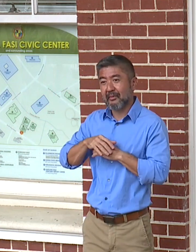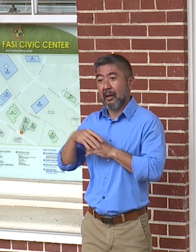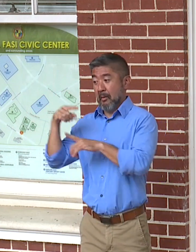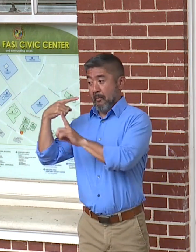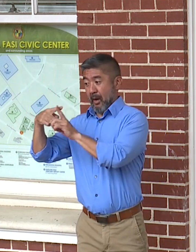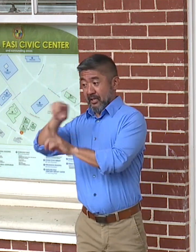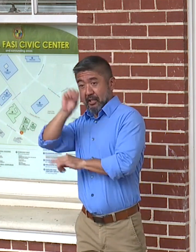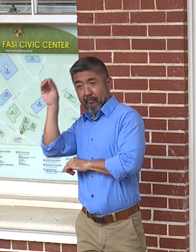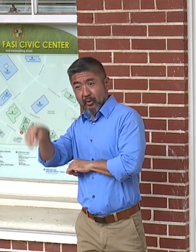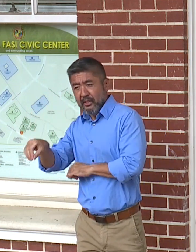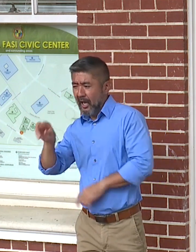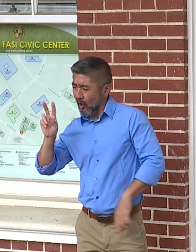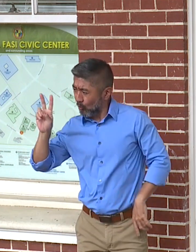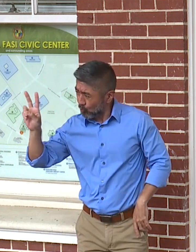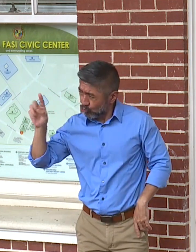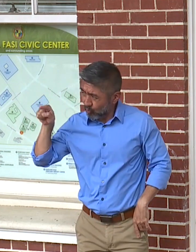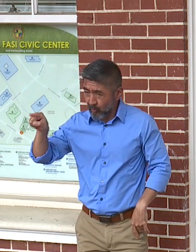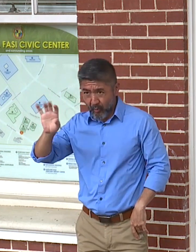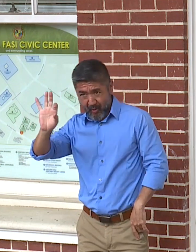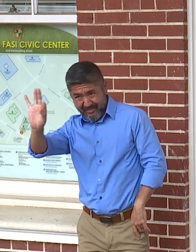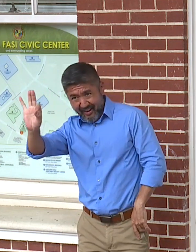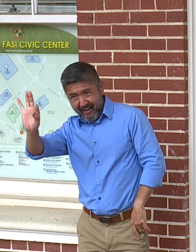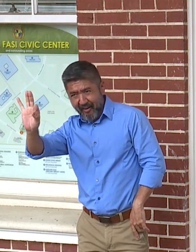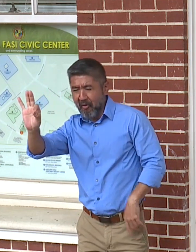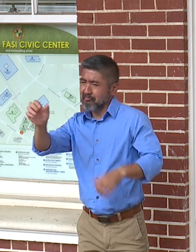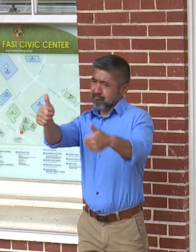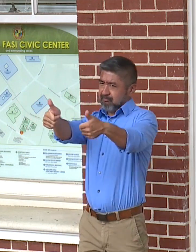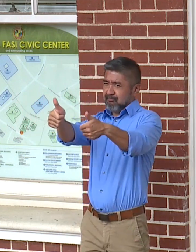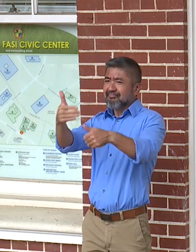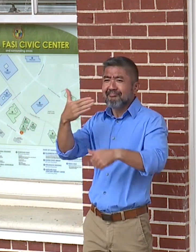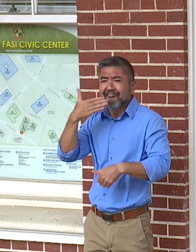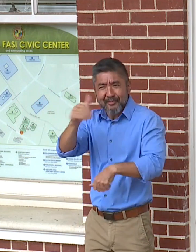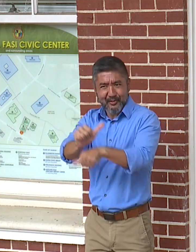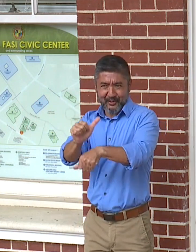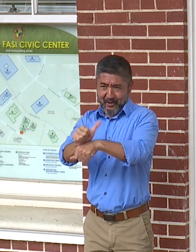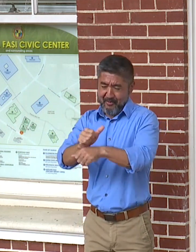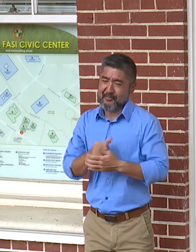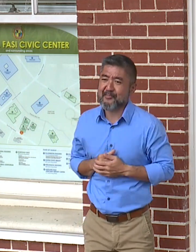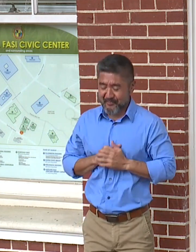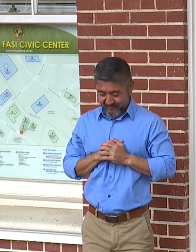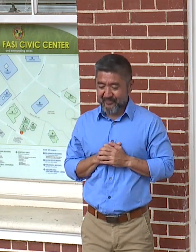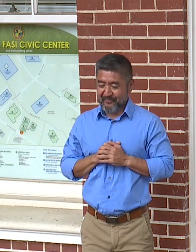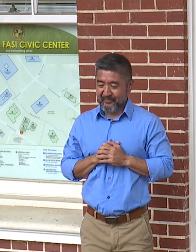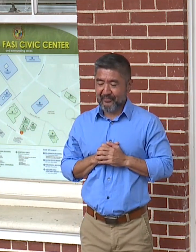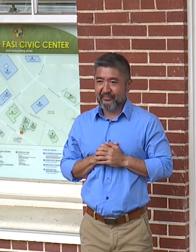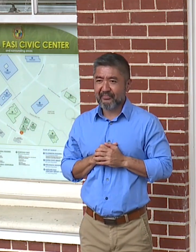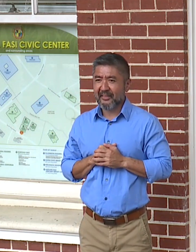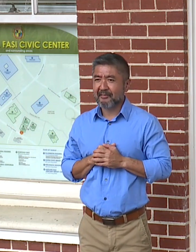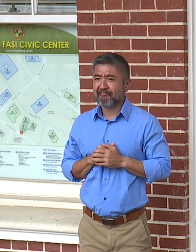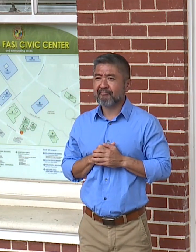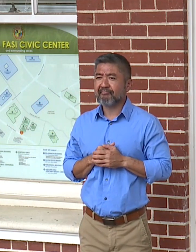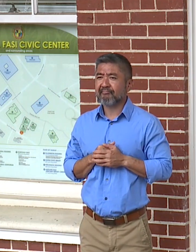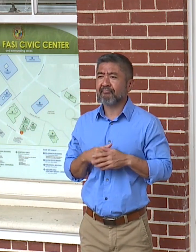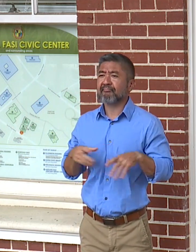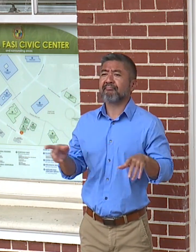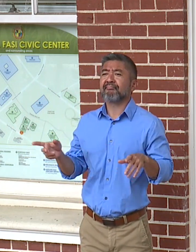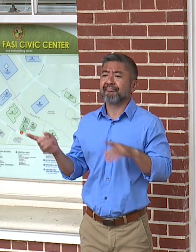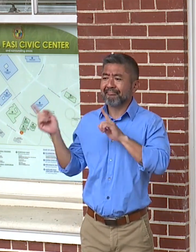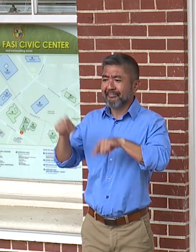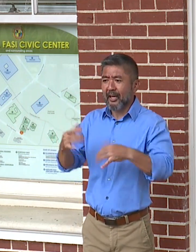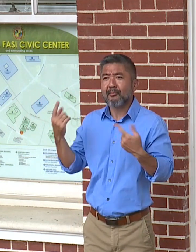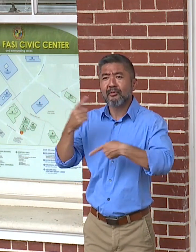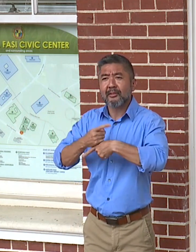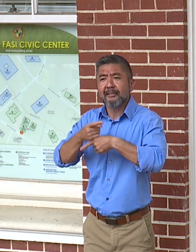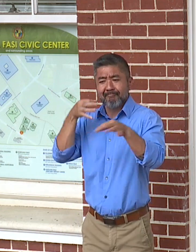2.9. So we're doing great. Now, we're here today to talk about driver's